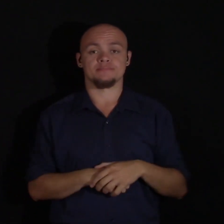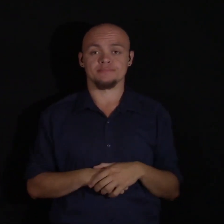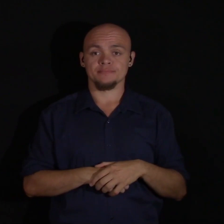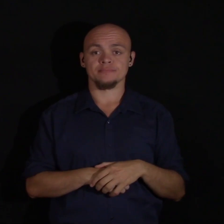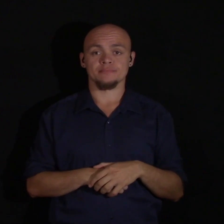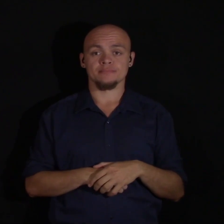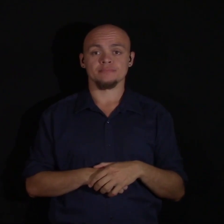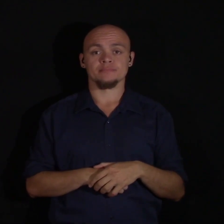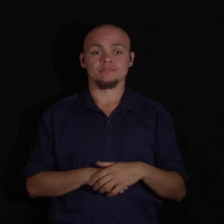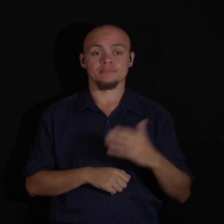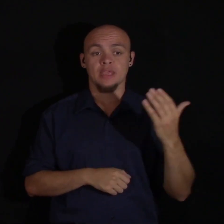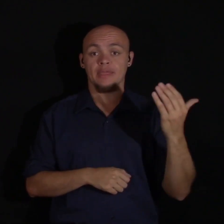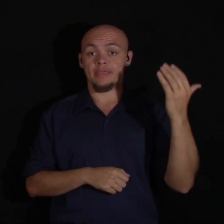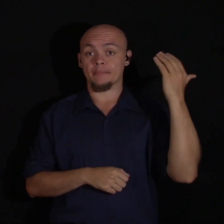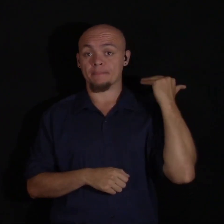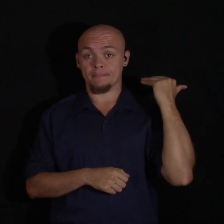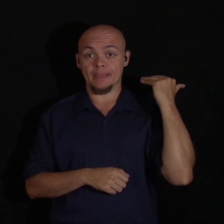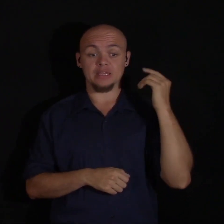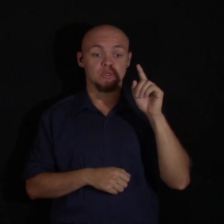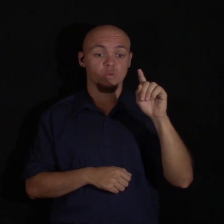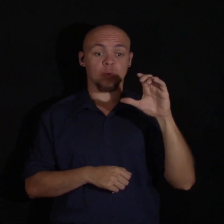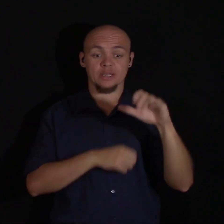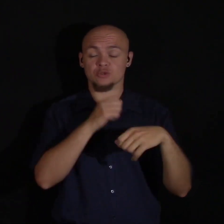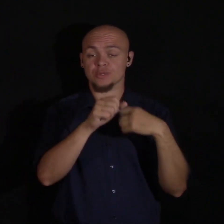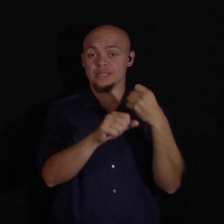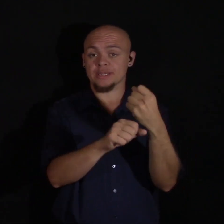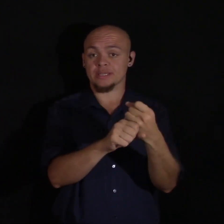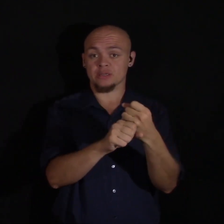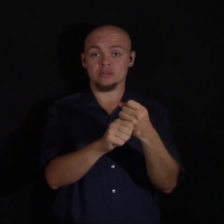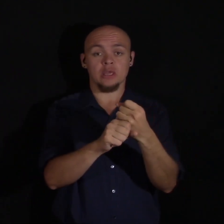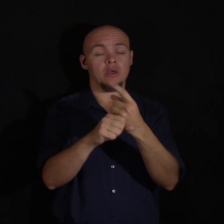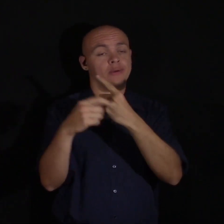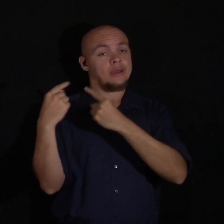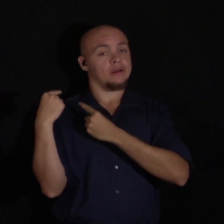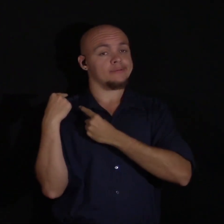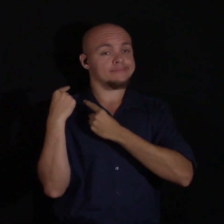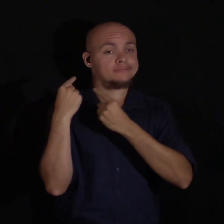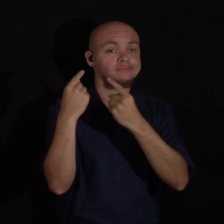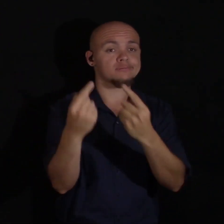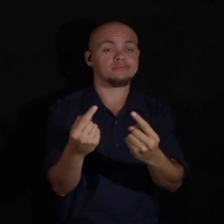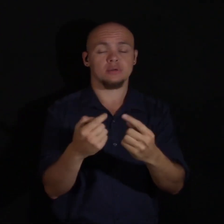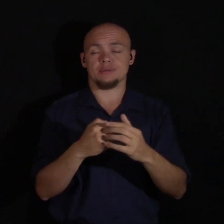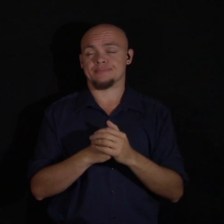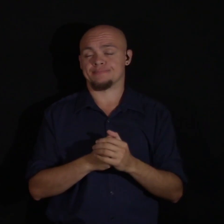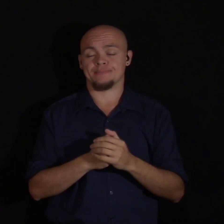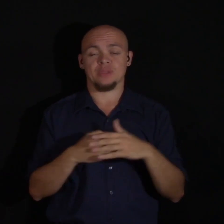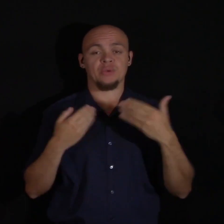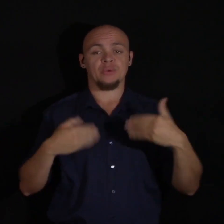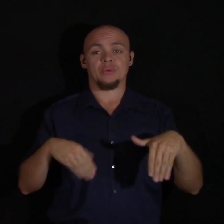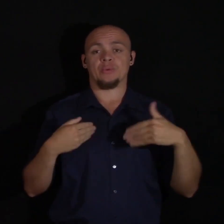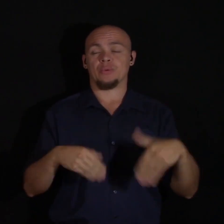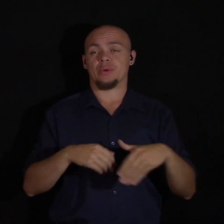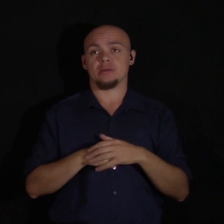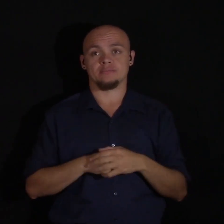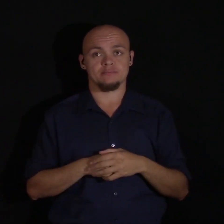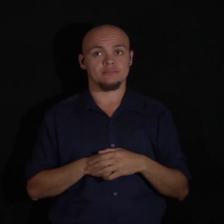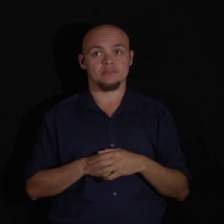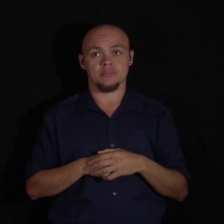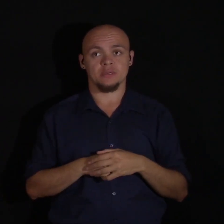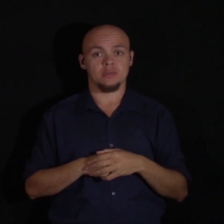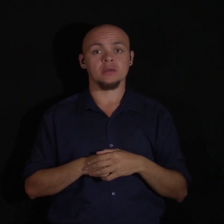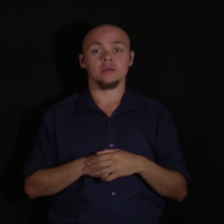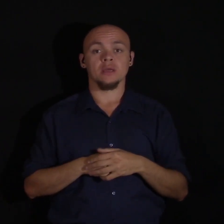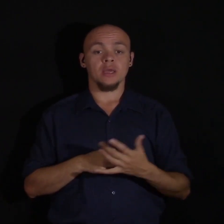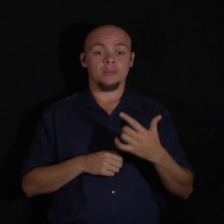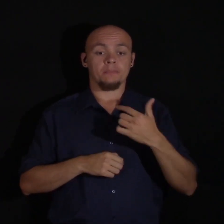In the past century. We have come so far. That it is beyond the point. That I am able to come